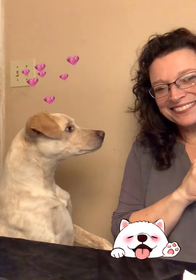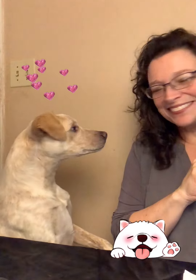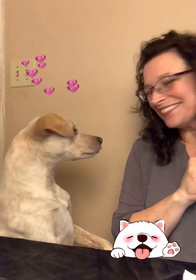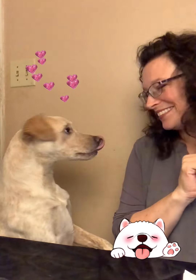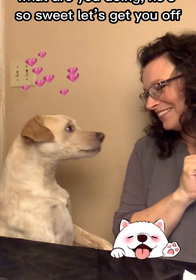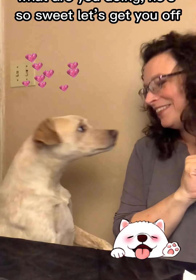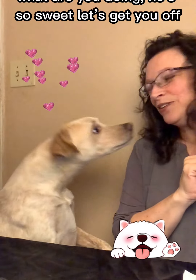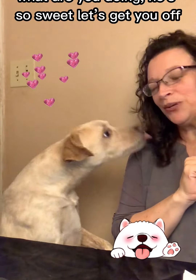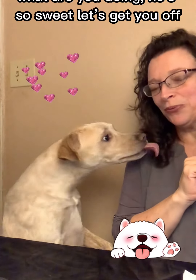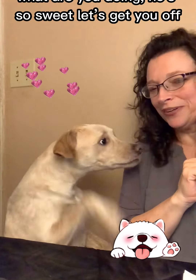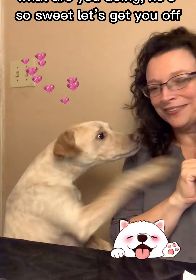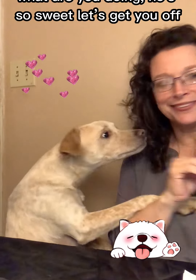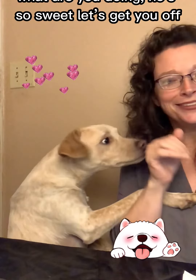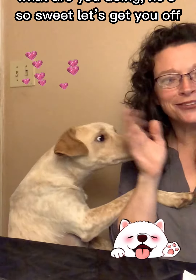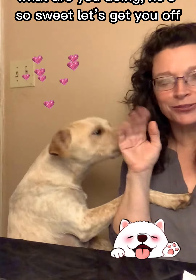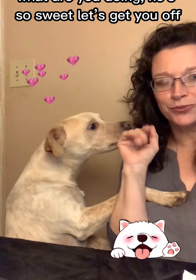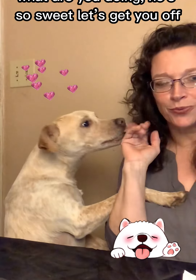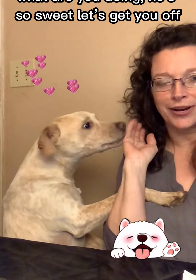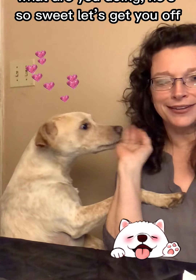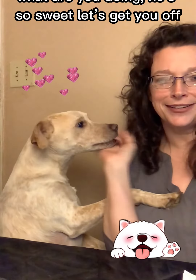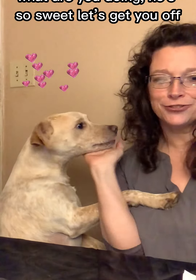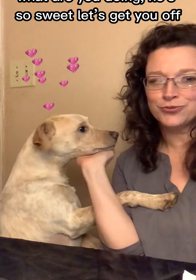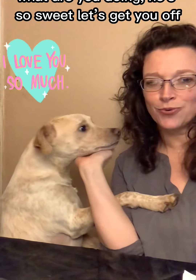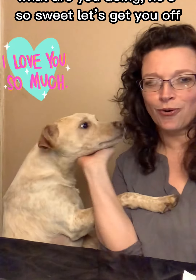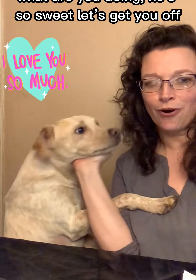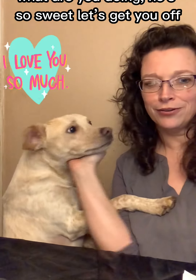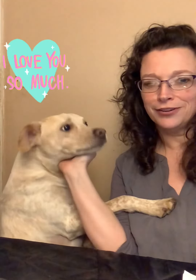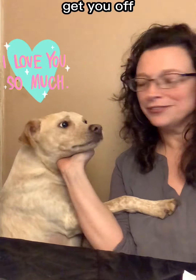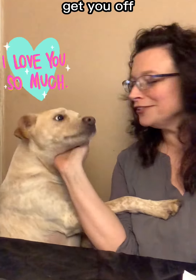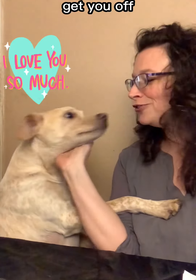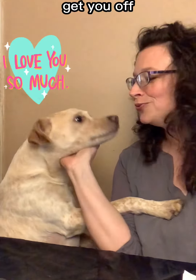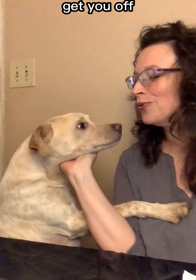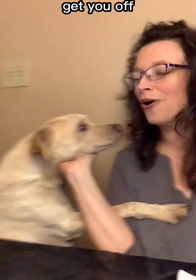What are you doing? He's so sweet. you all. Get you all.